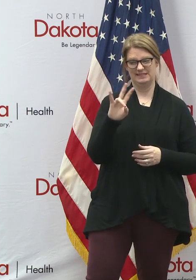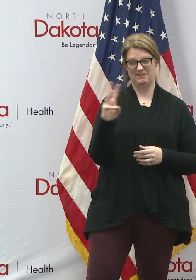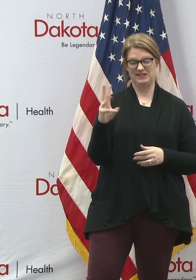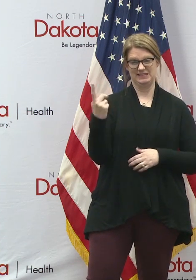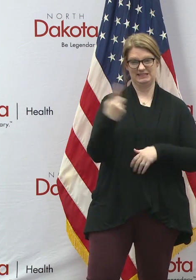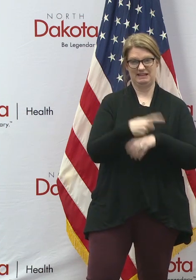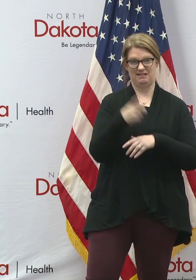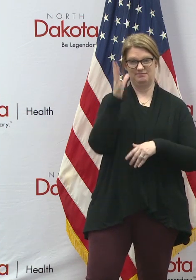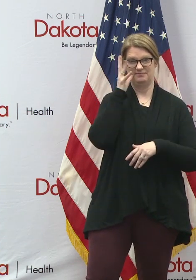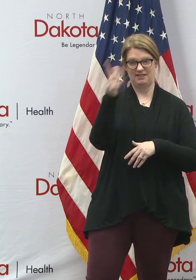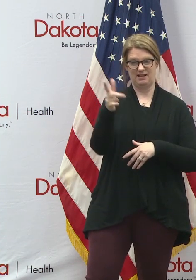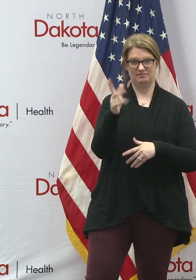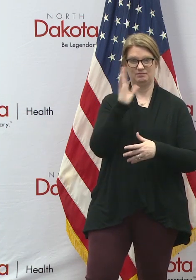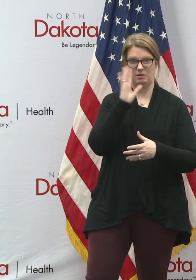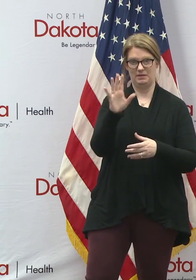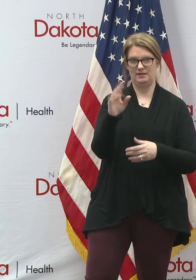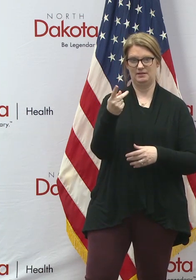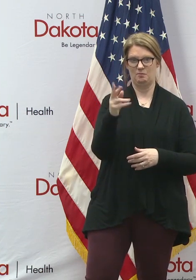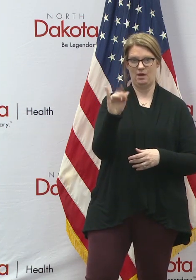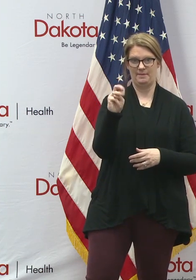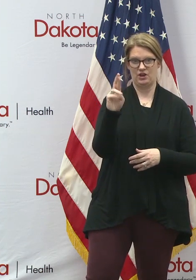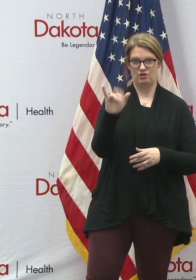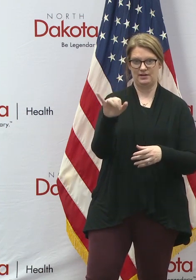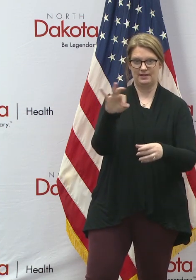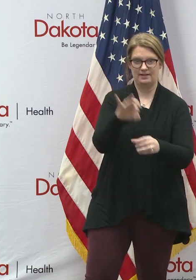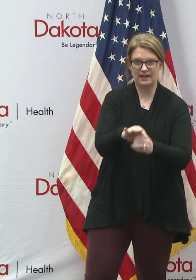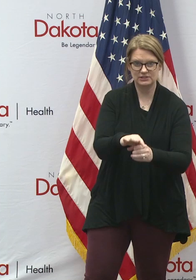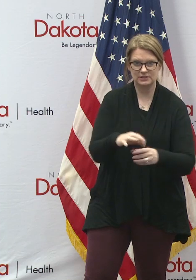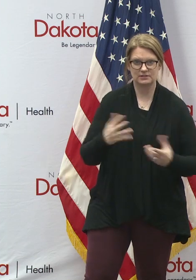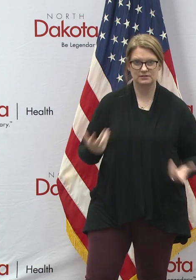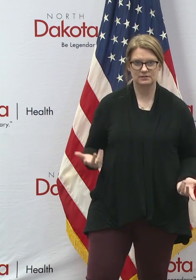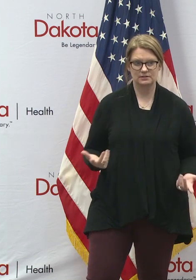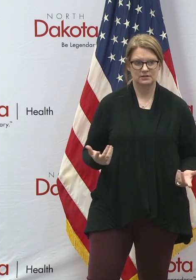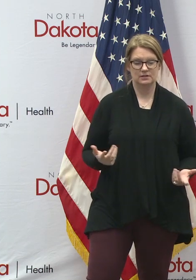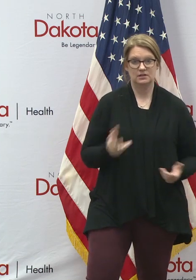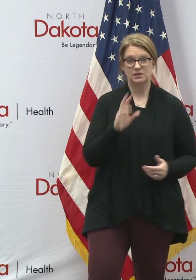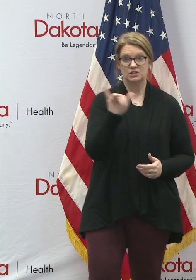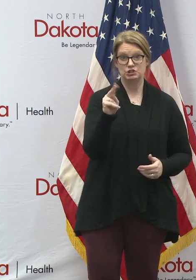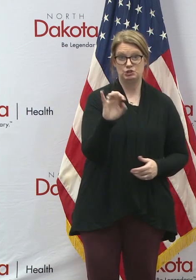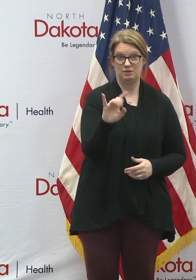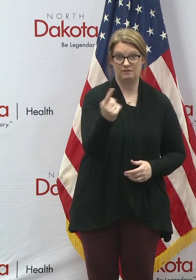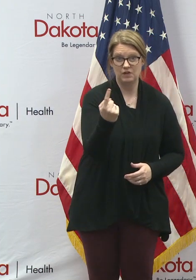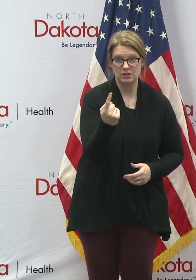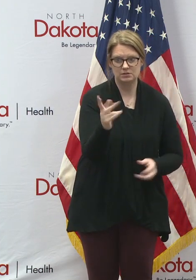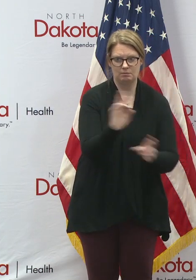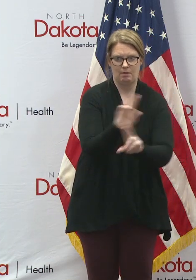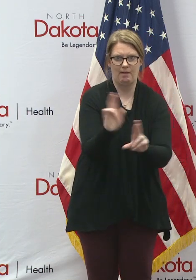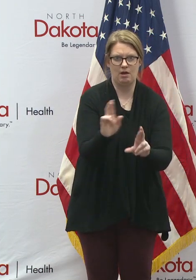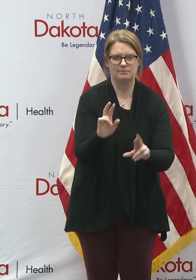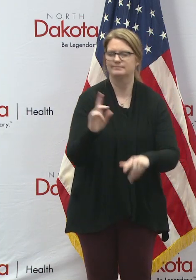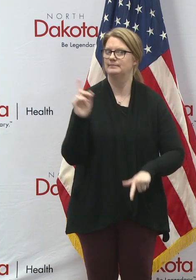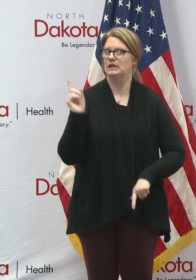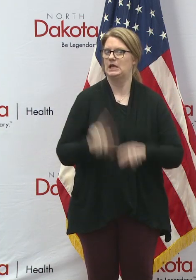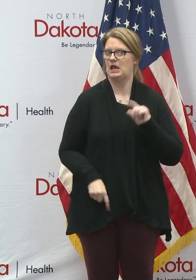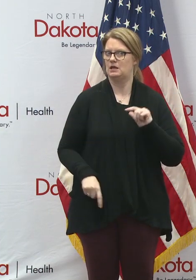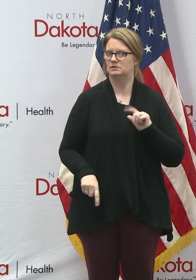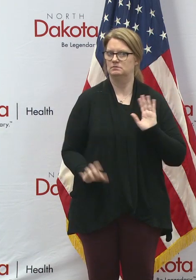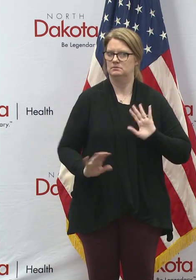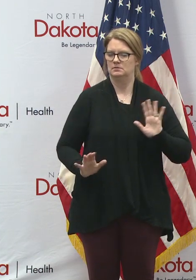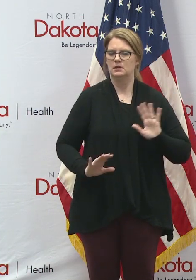days from now. And we can't be preparing on June 1st for anything. We have to do that now.